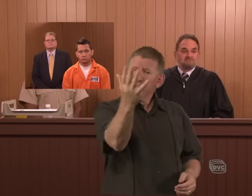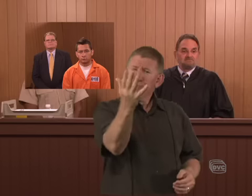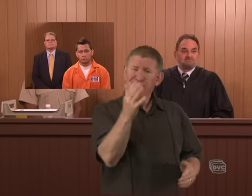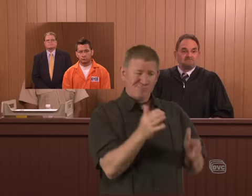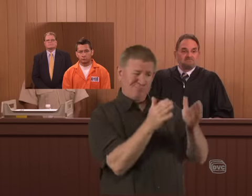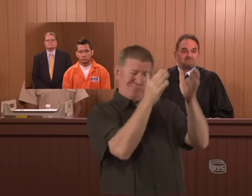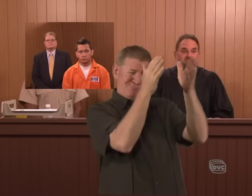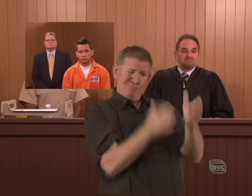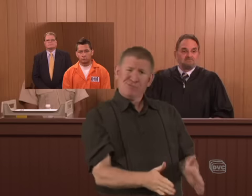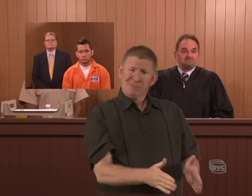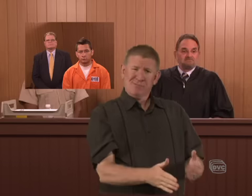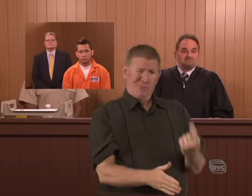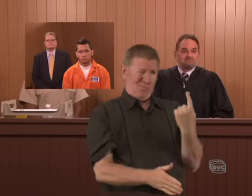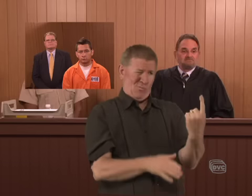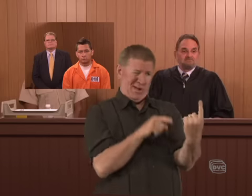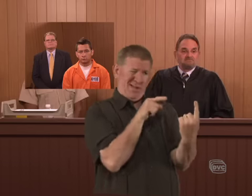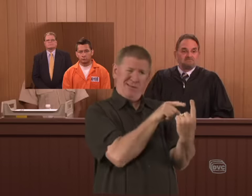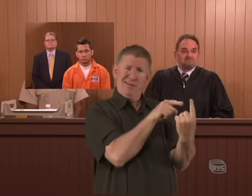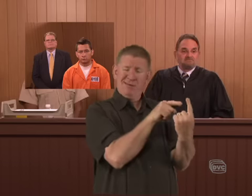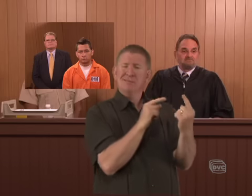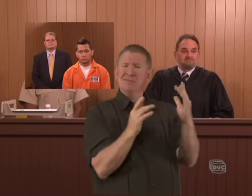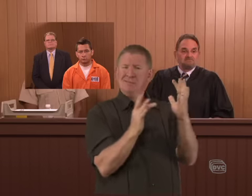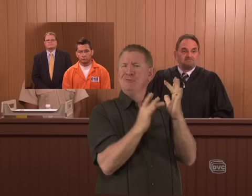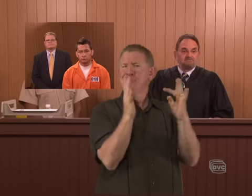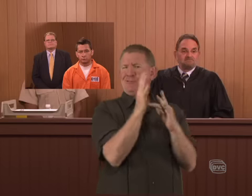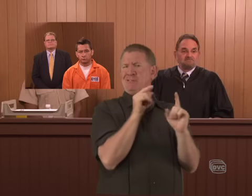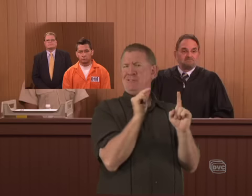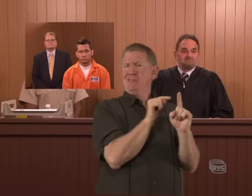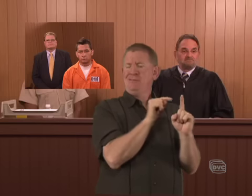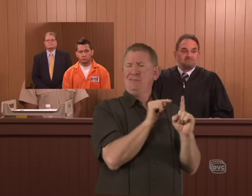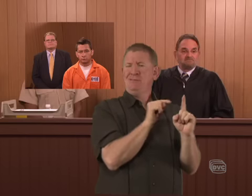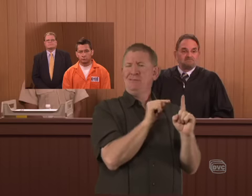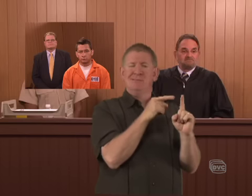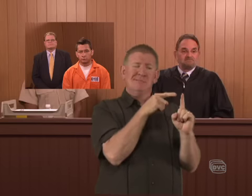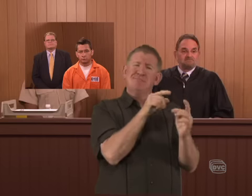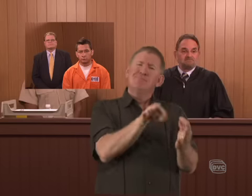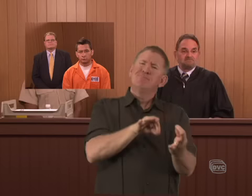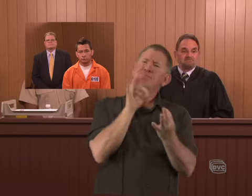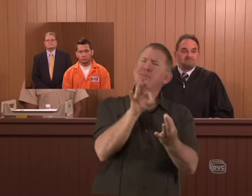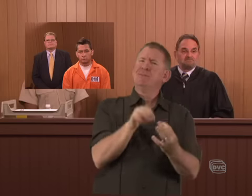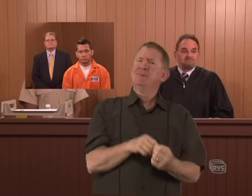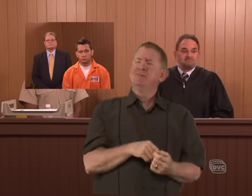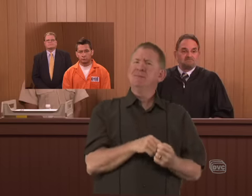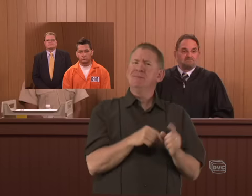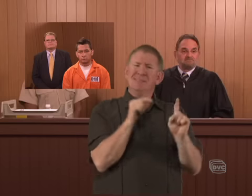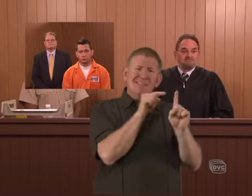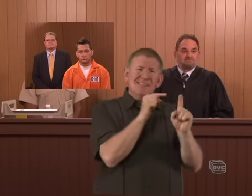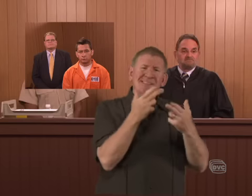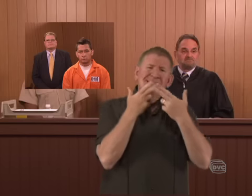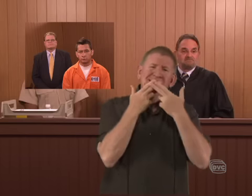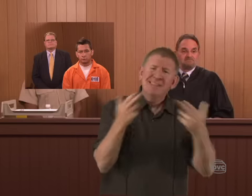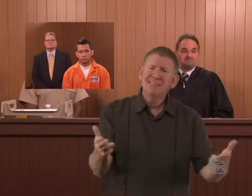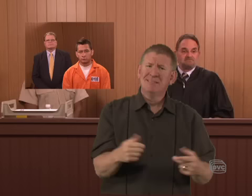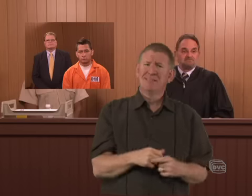But I want to let you know today that there's one person by the name of Jesus Christ. He is perfect. He's innocent.